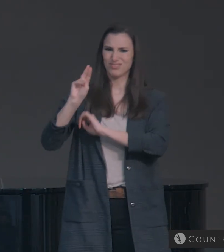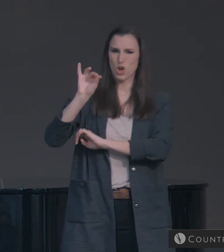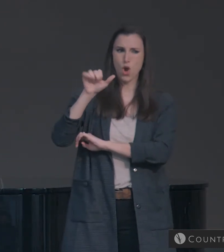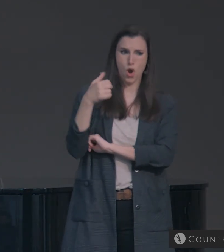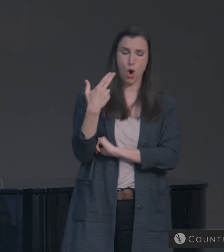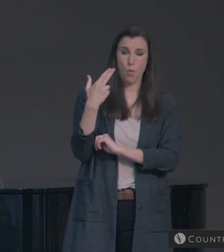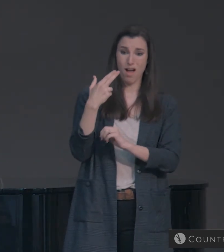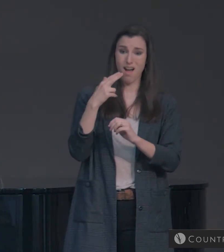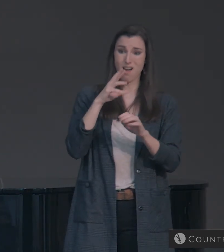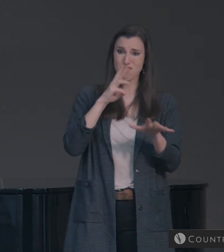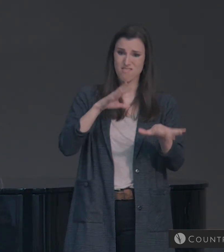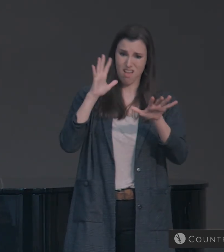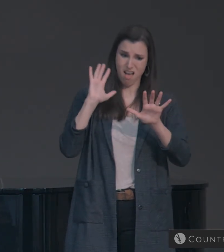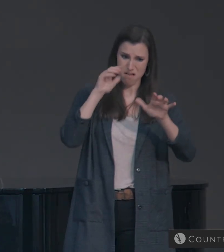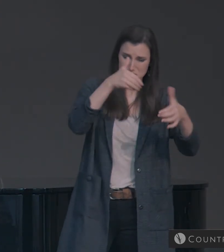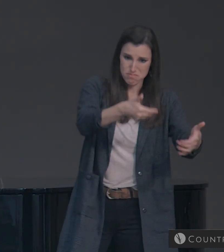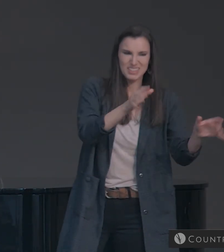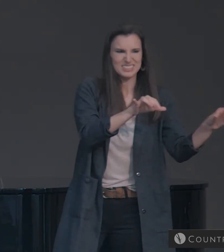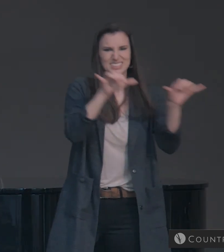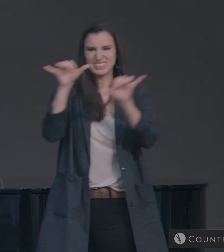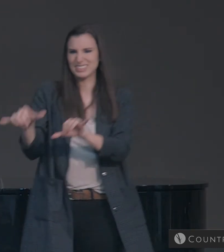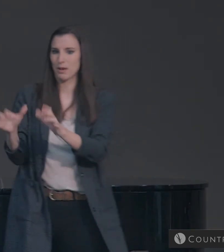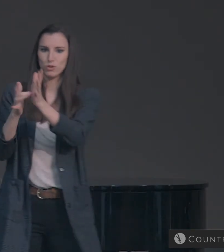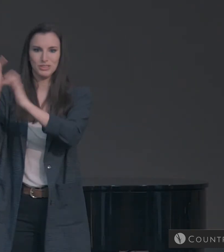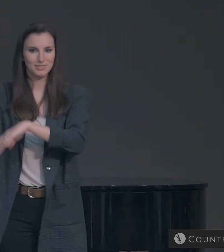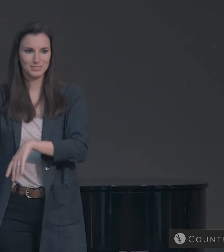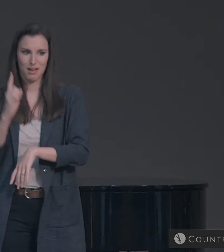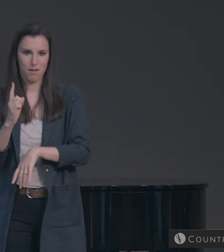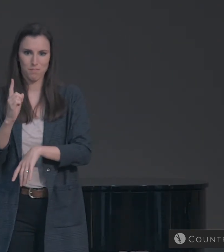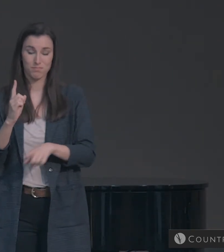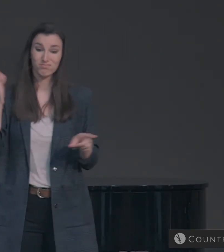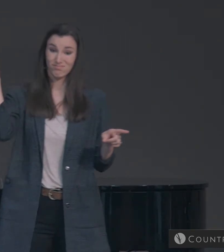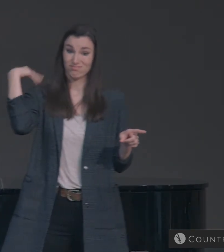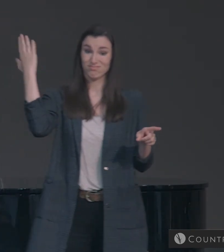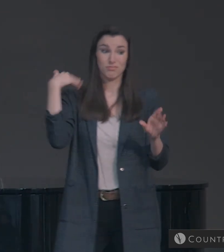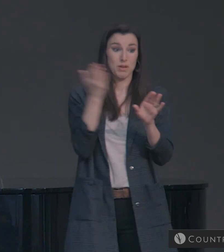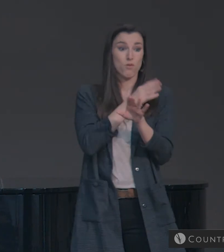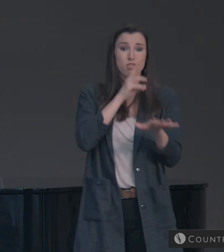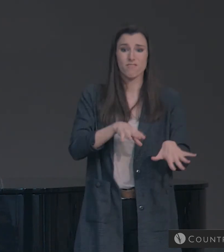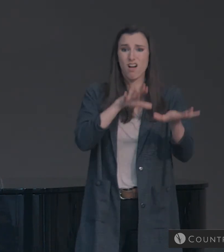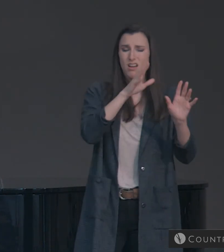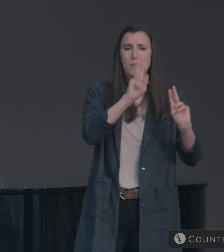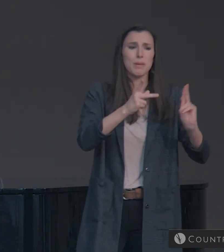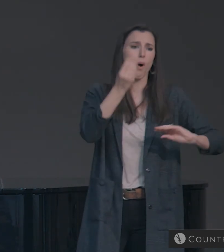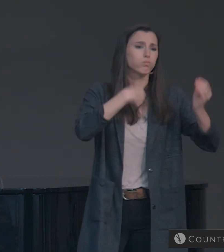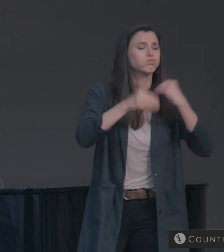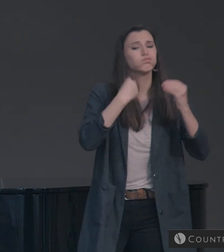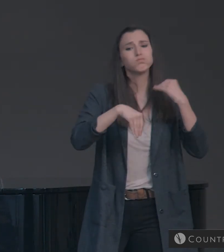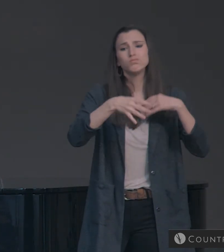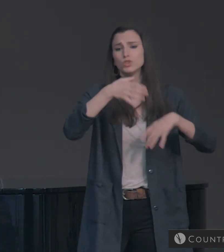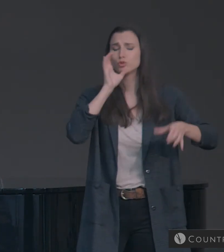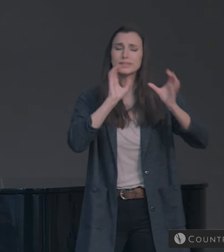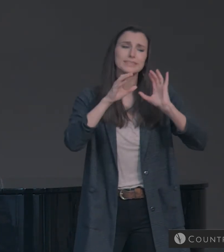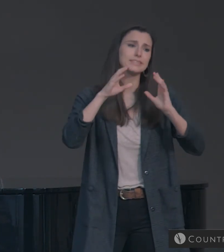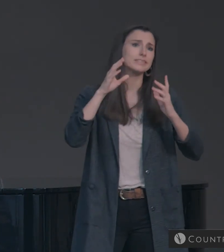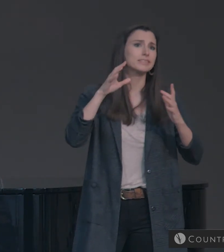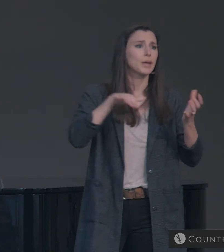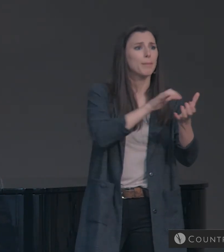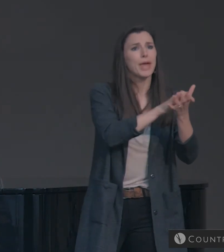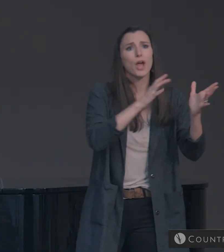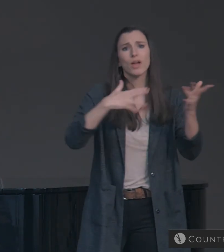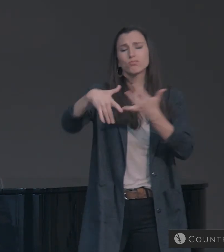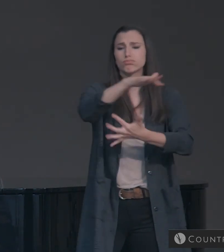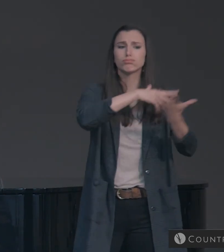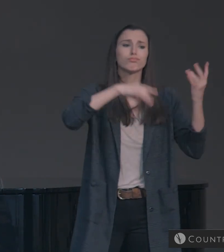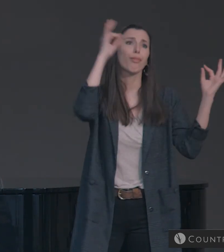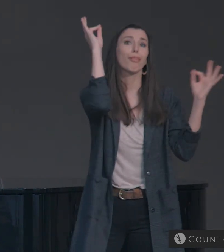be the coming of the Son of Man. For as in those days before the flood, they were eating and drinking and marrying and giving in marriage until